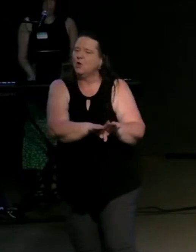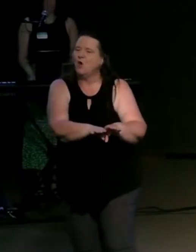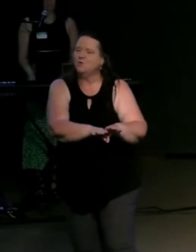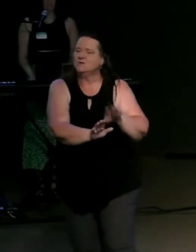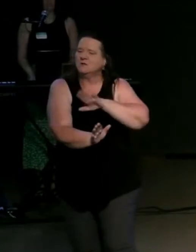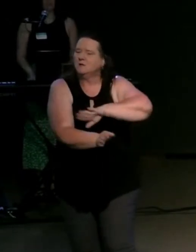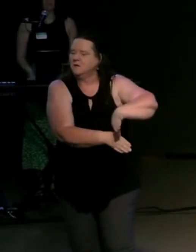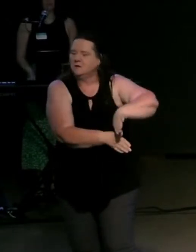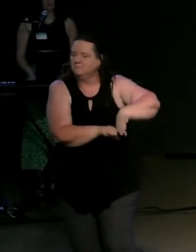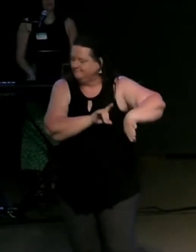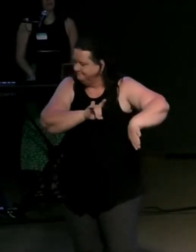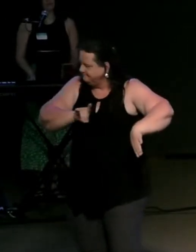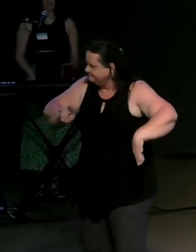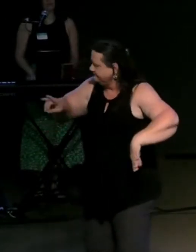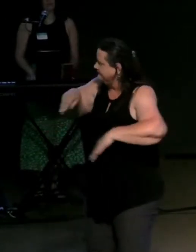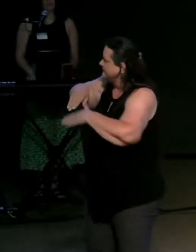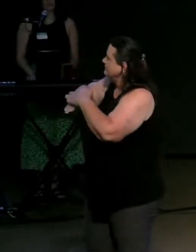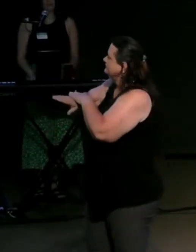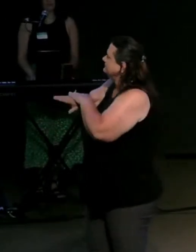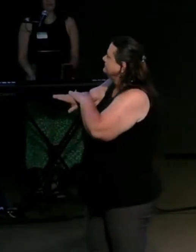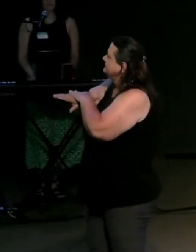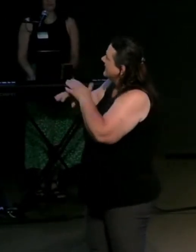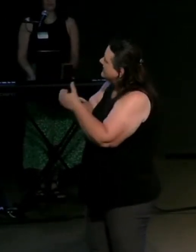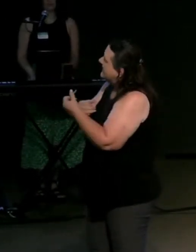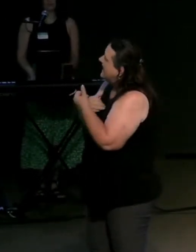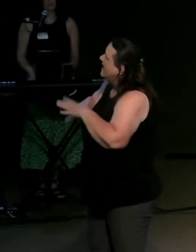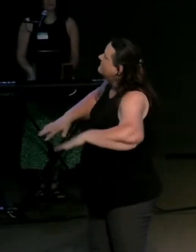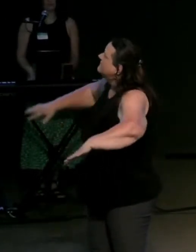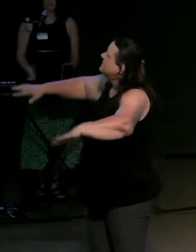to take the steps necessary to walk in restoration